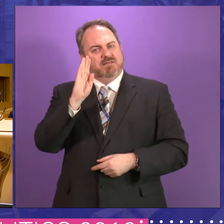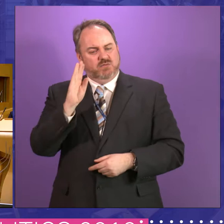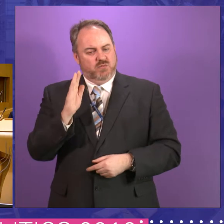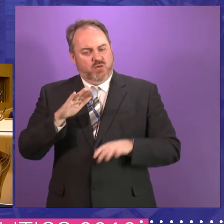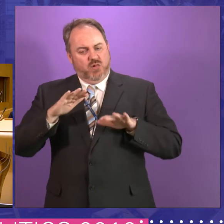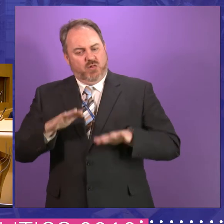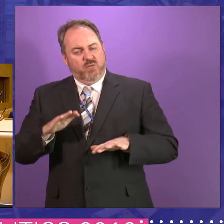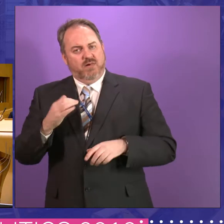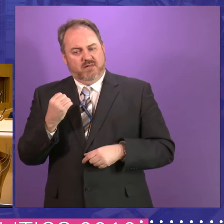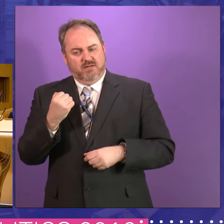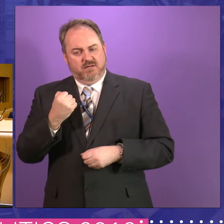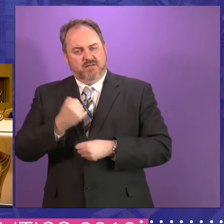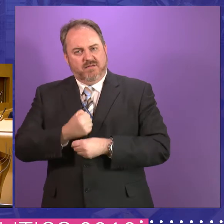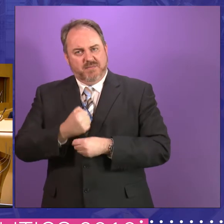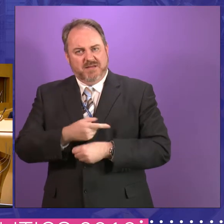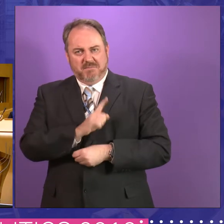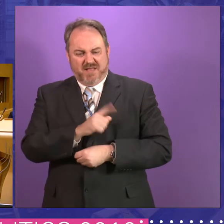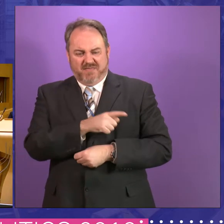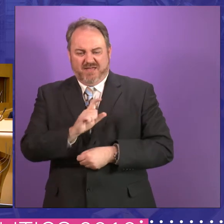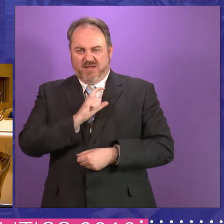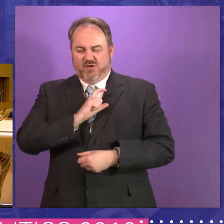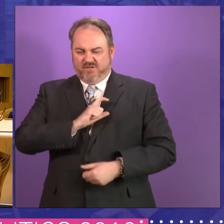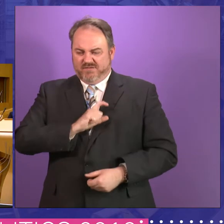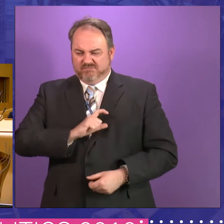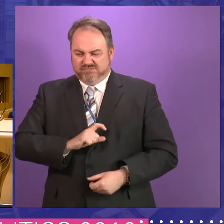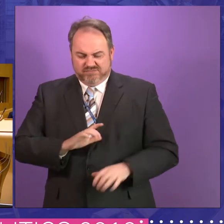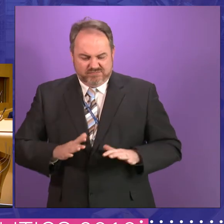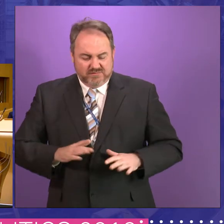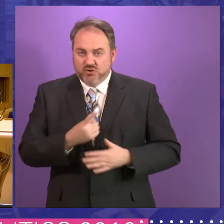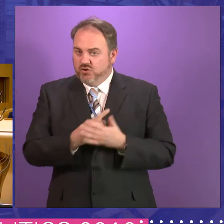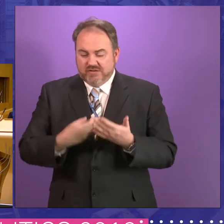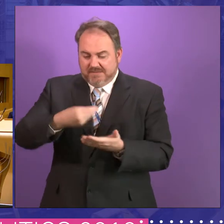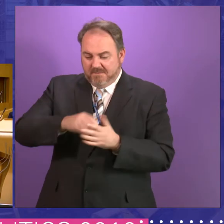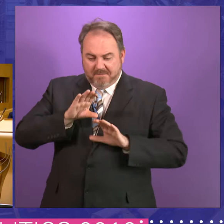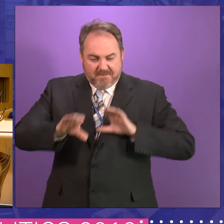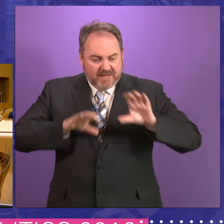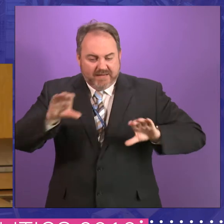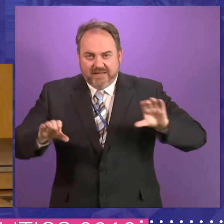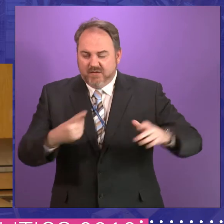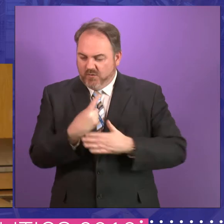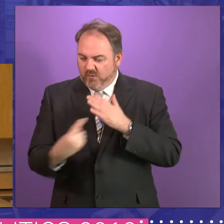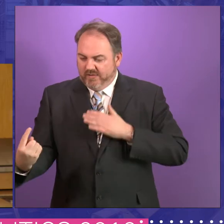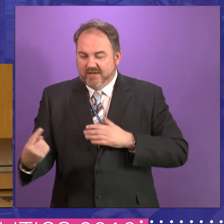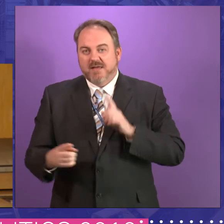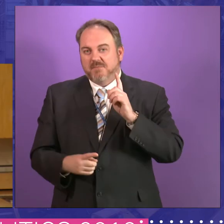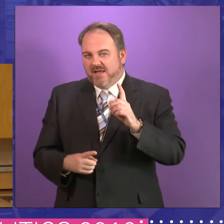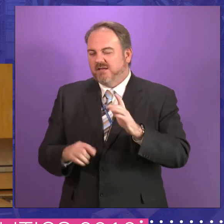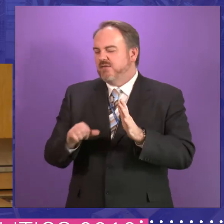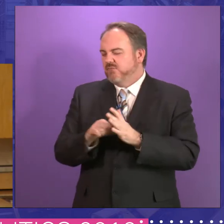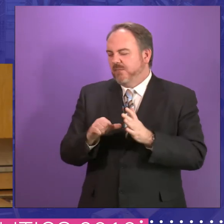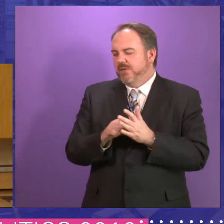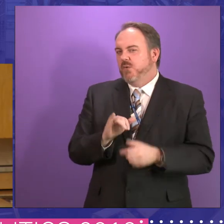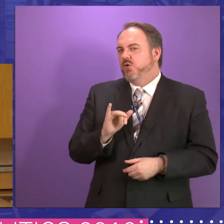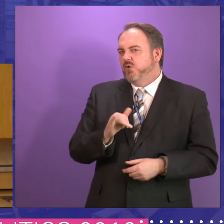it is diminishing in its confidence in the way it goes about. And it's not just about money. And one of the reasons why I think we're flailing a bit is because